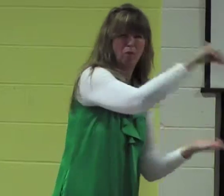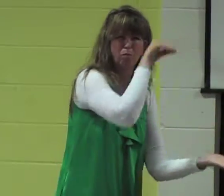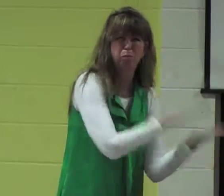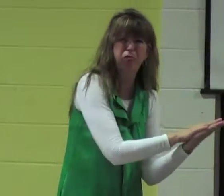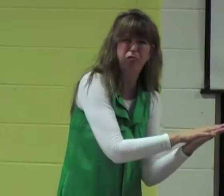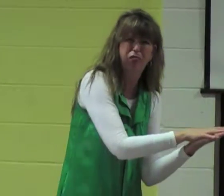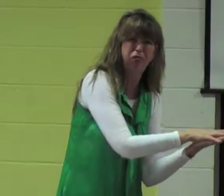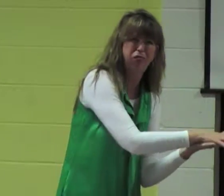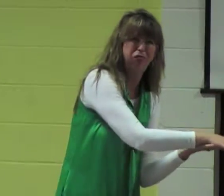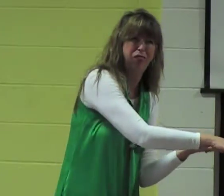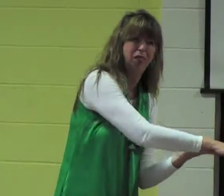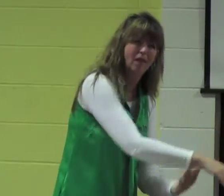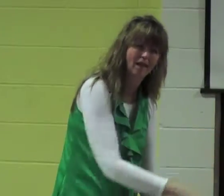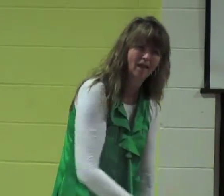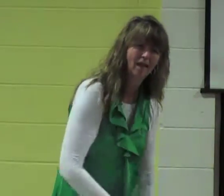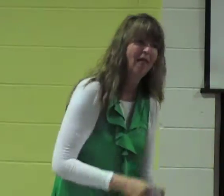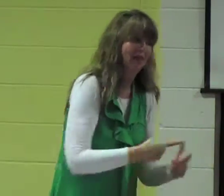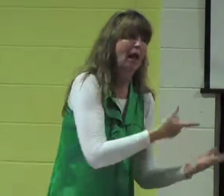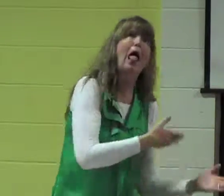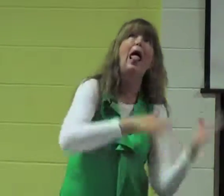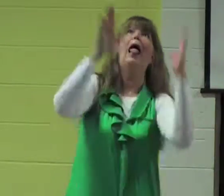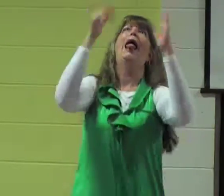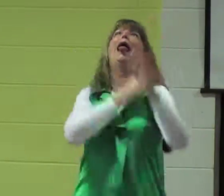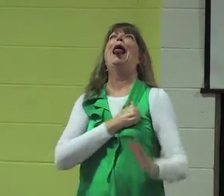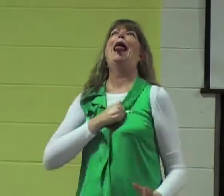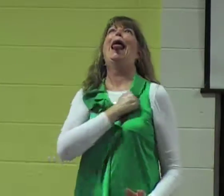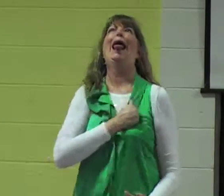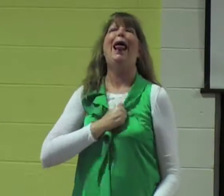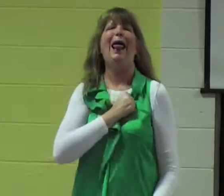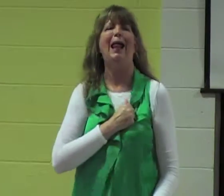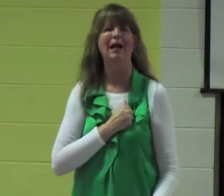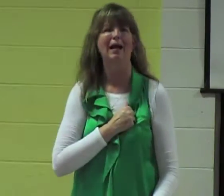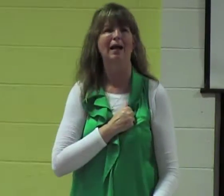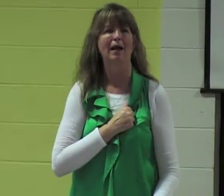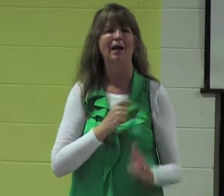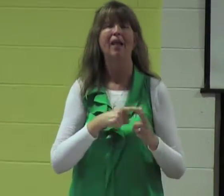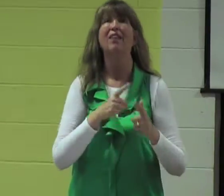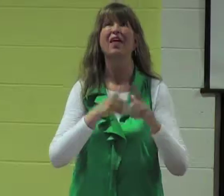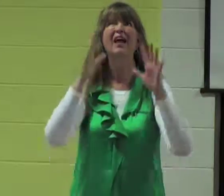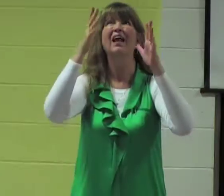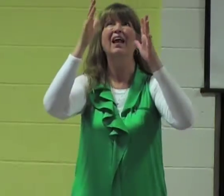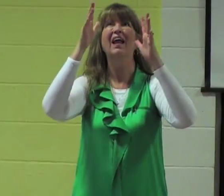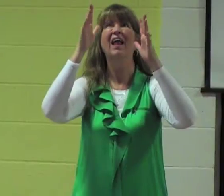time, they were defeated. And then they would repent,